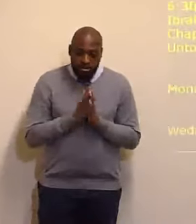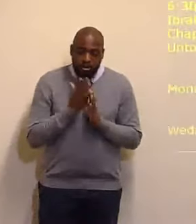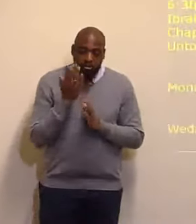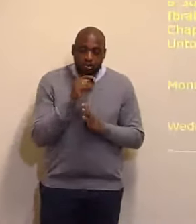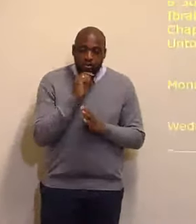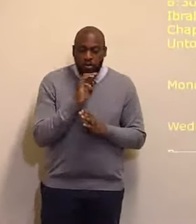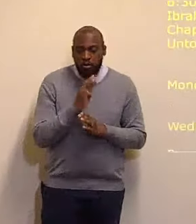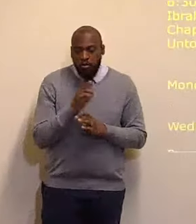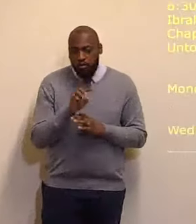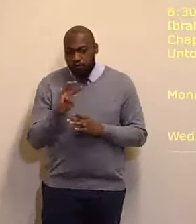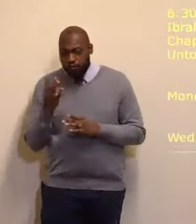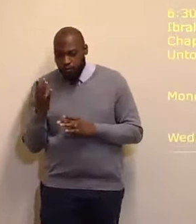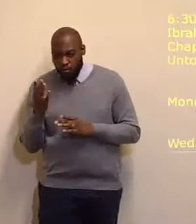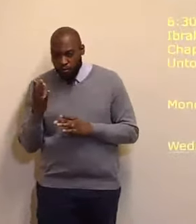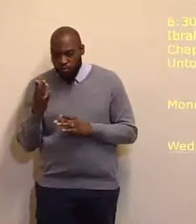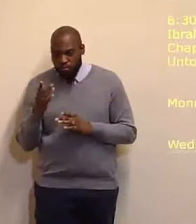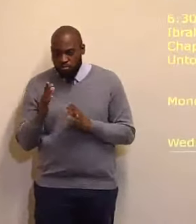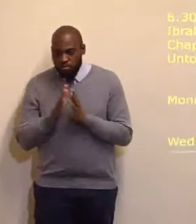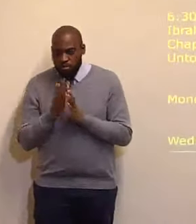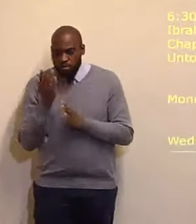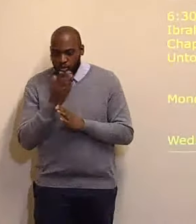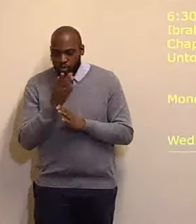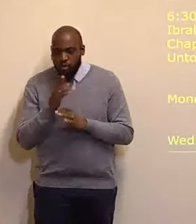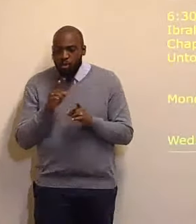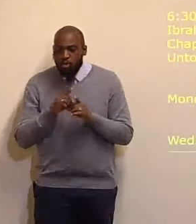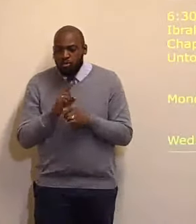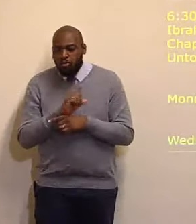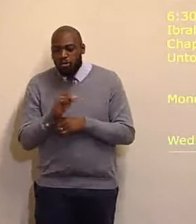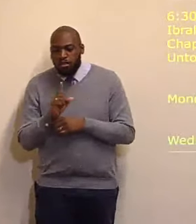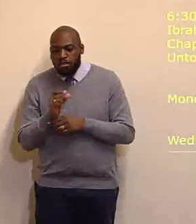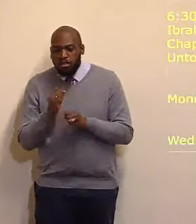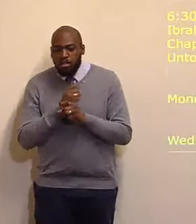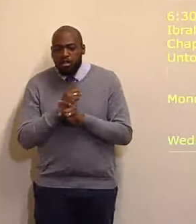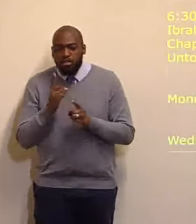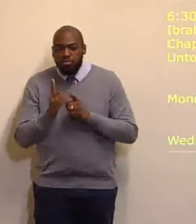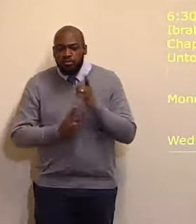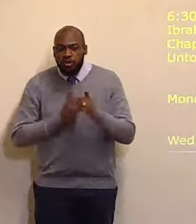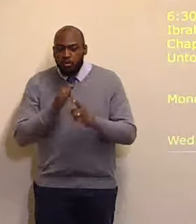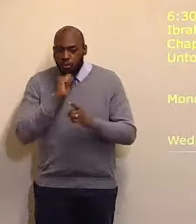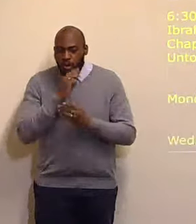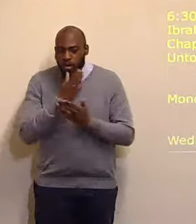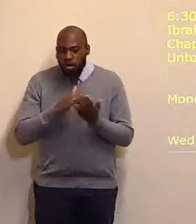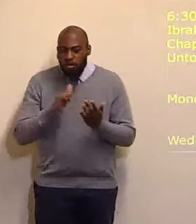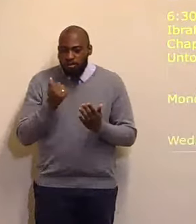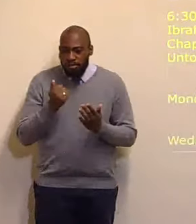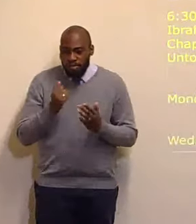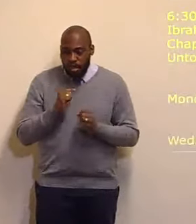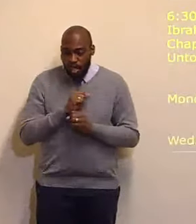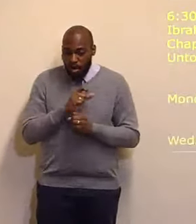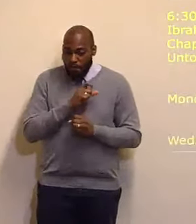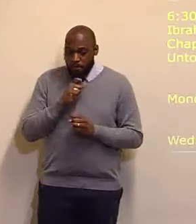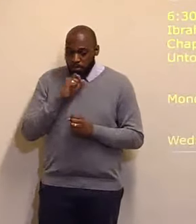evangelistic service Is at half past six When the pastor will preach The gospel of God's redeeming grace